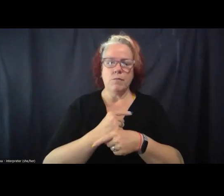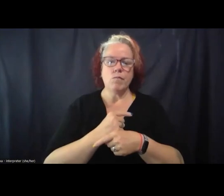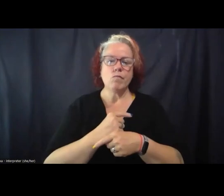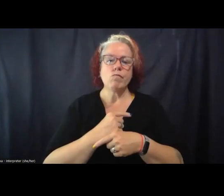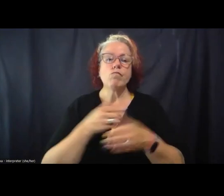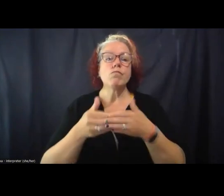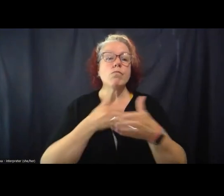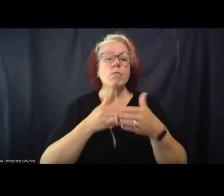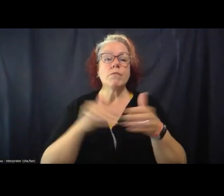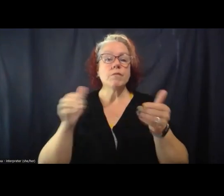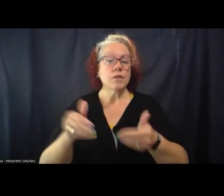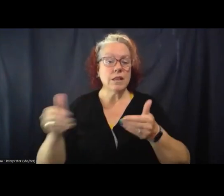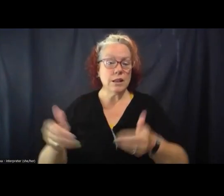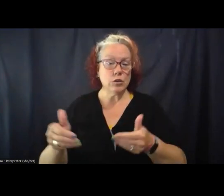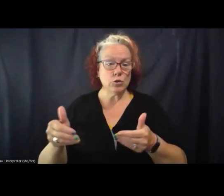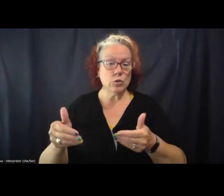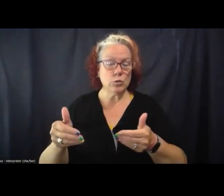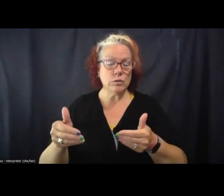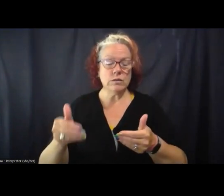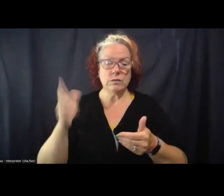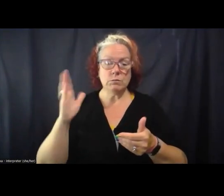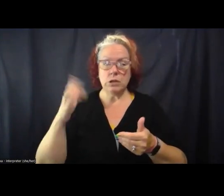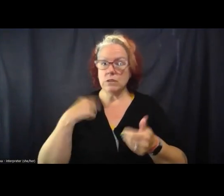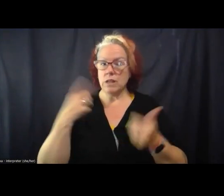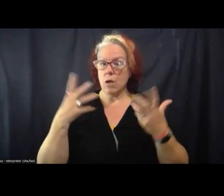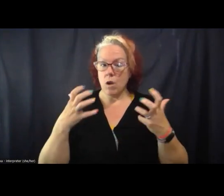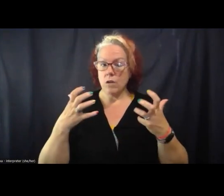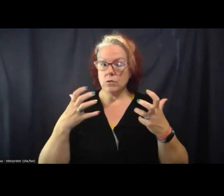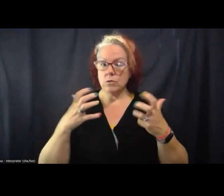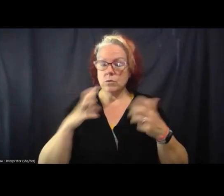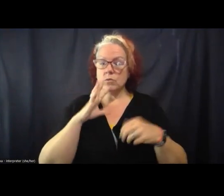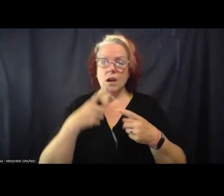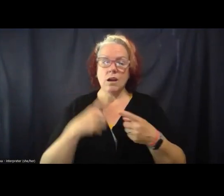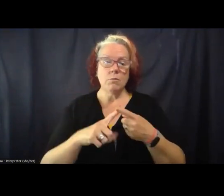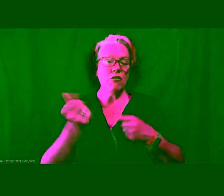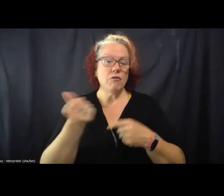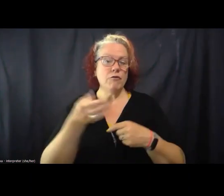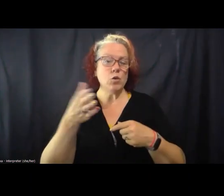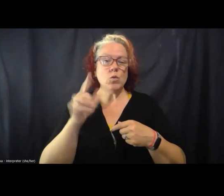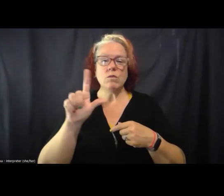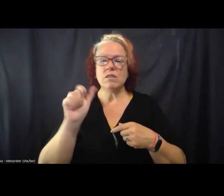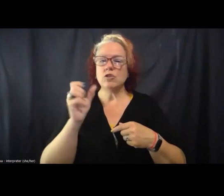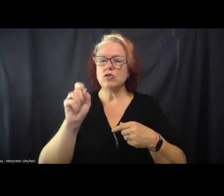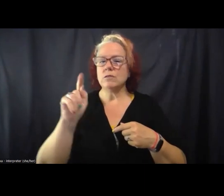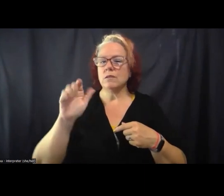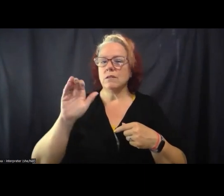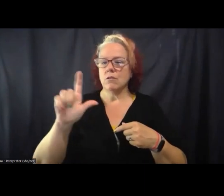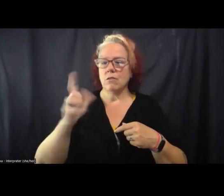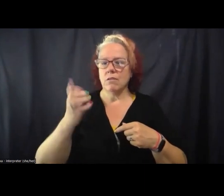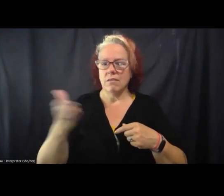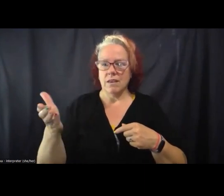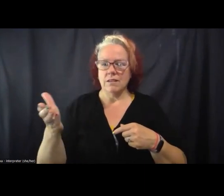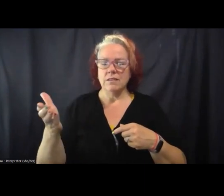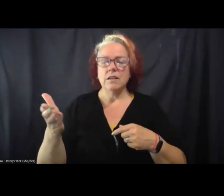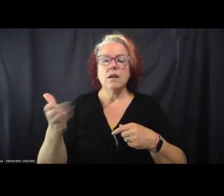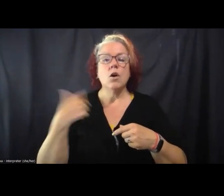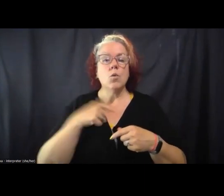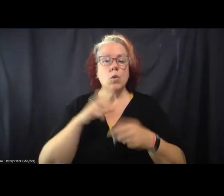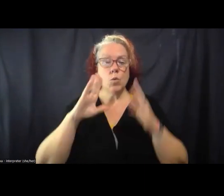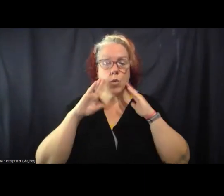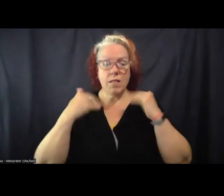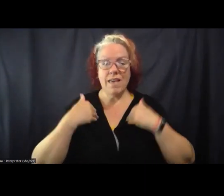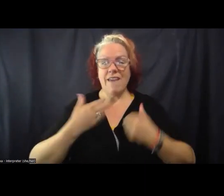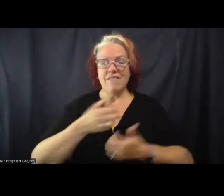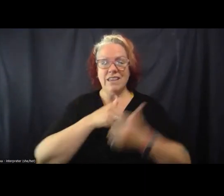ahead and introduce our speakers, I just want to go over some logistical things. So we're going to have each of our